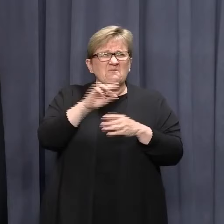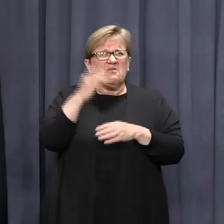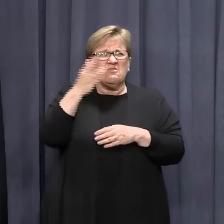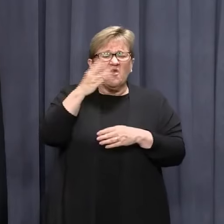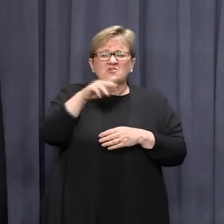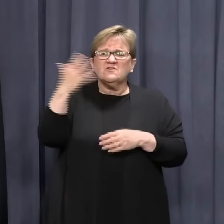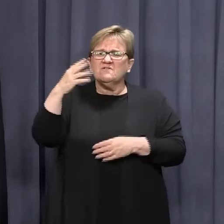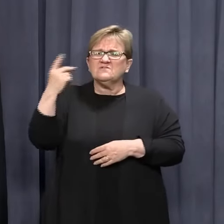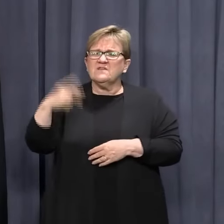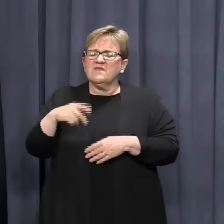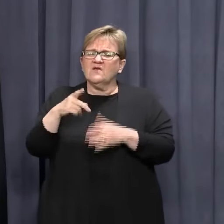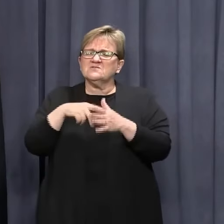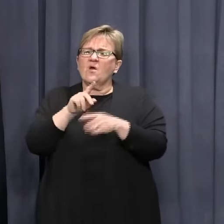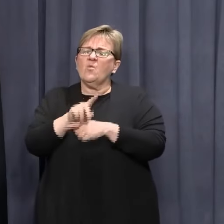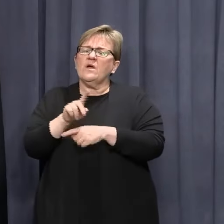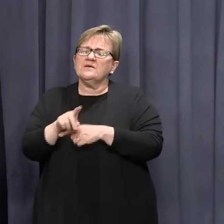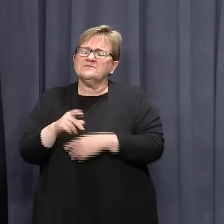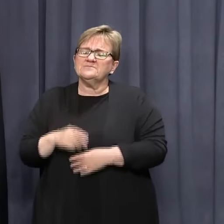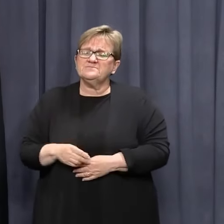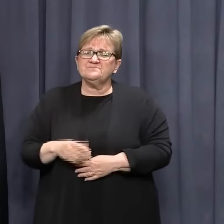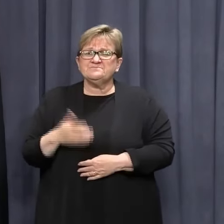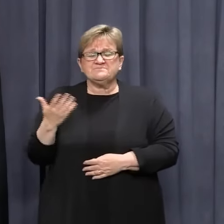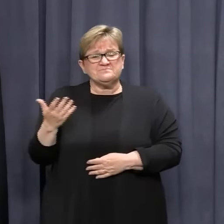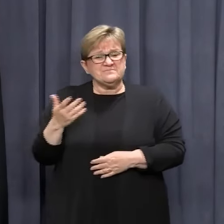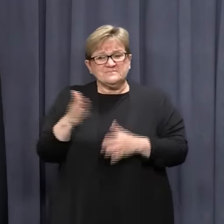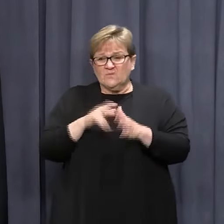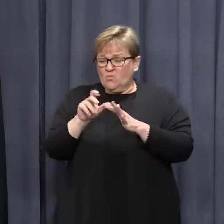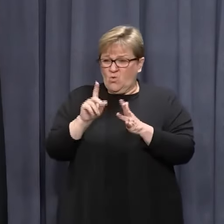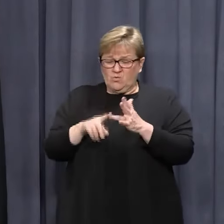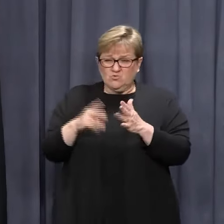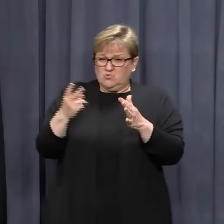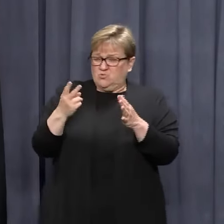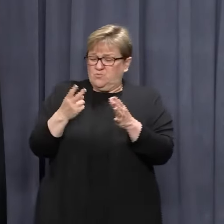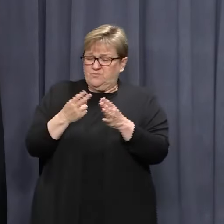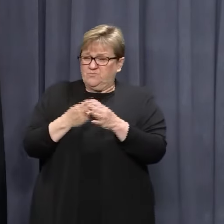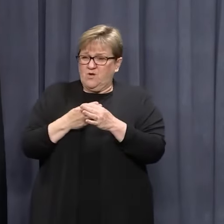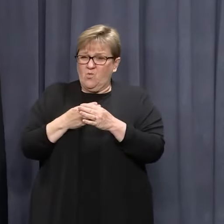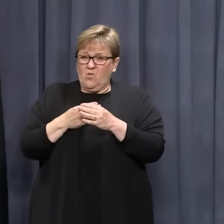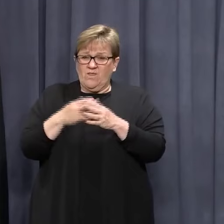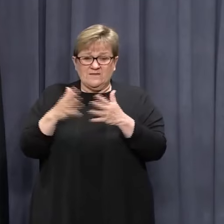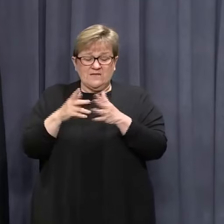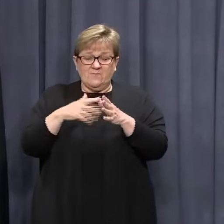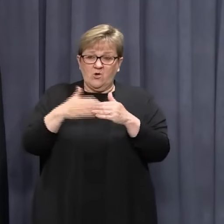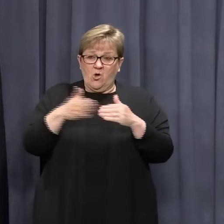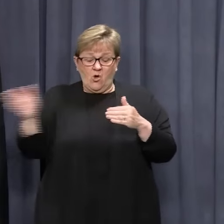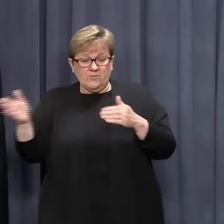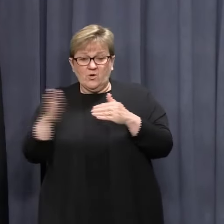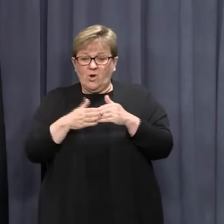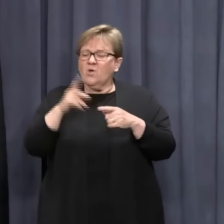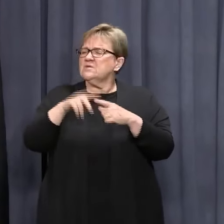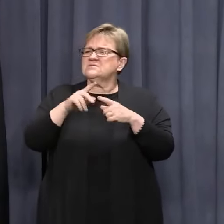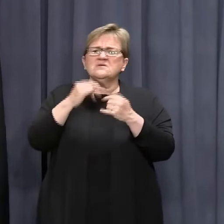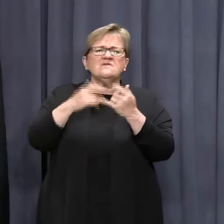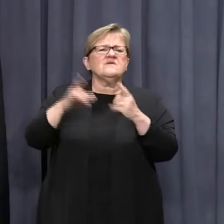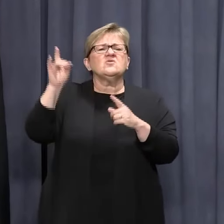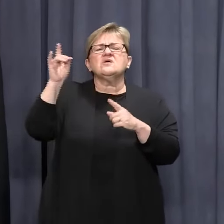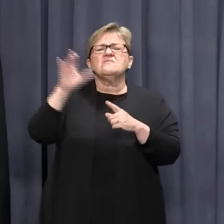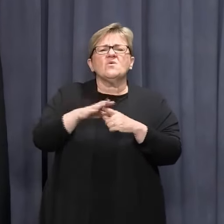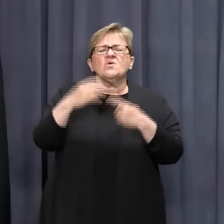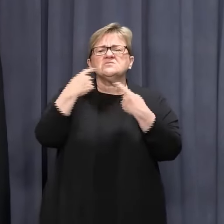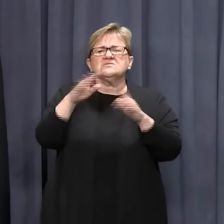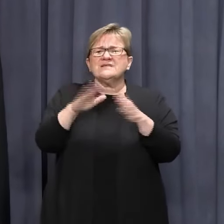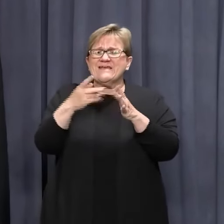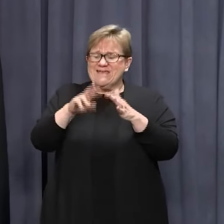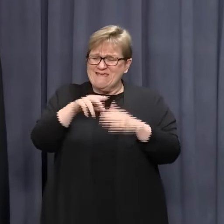15,000 people a week at the moment. But regardless of what we do with the borders, it remains an important message to the